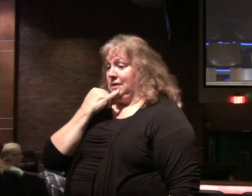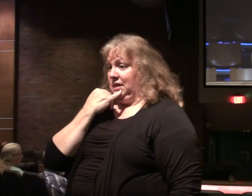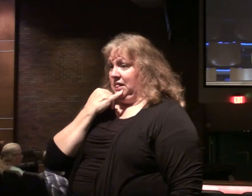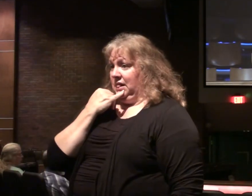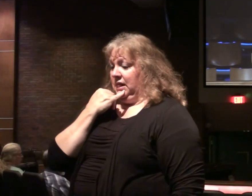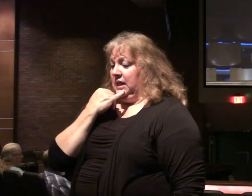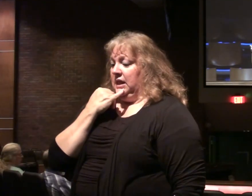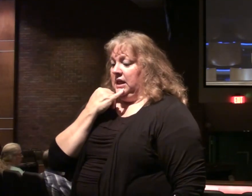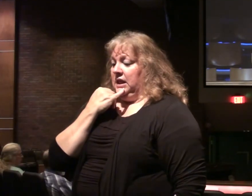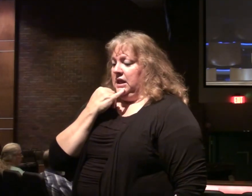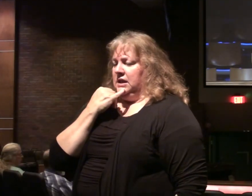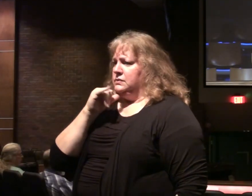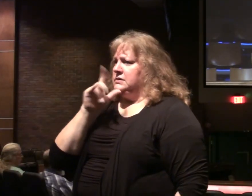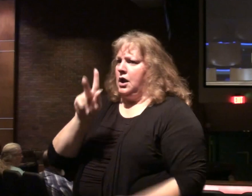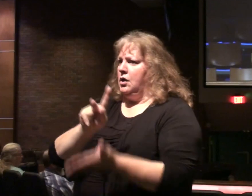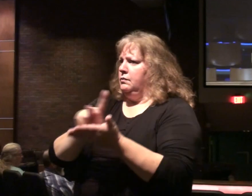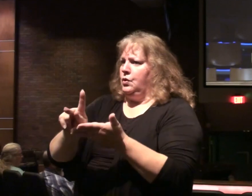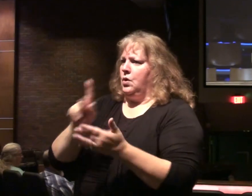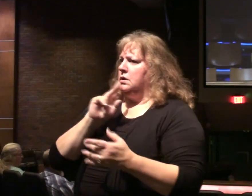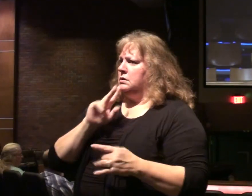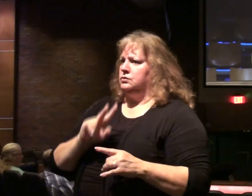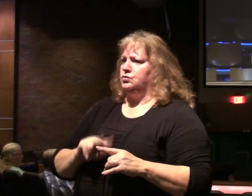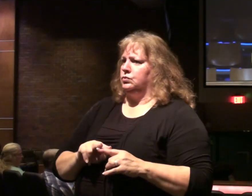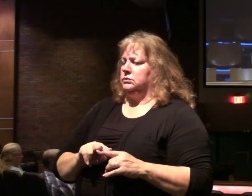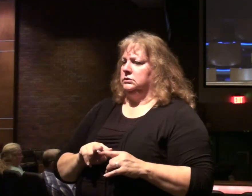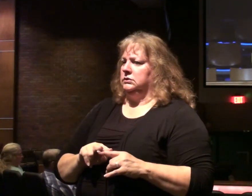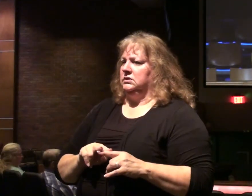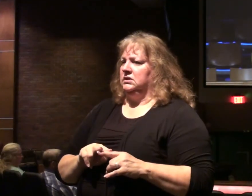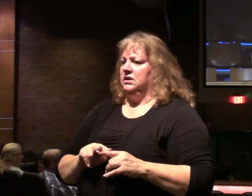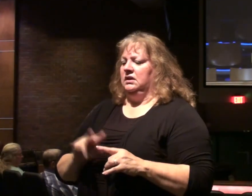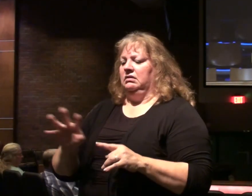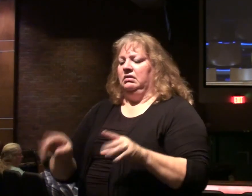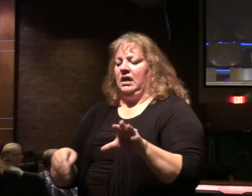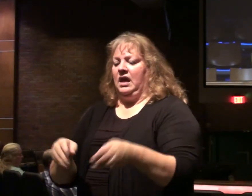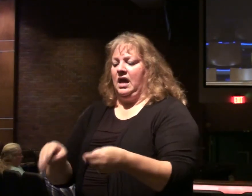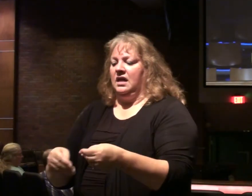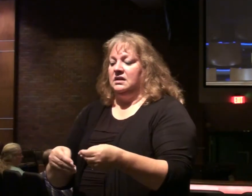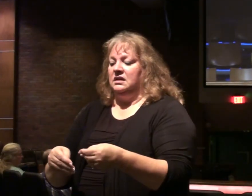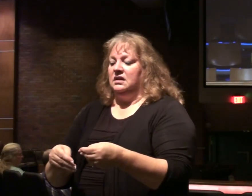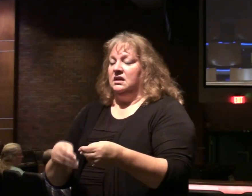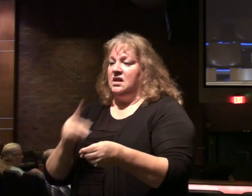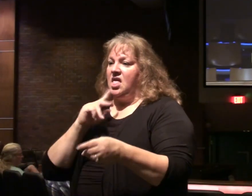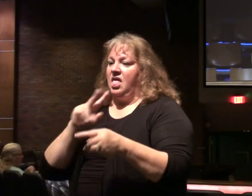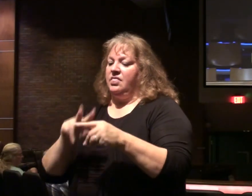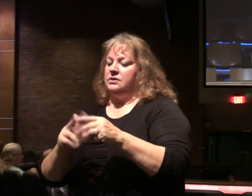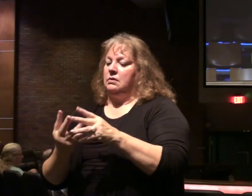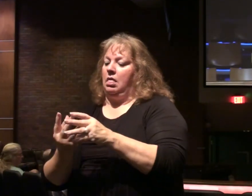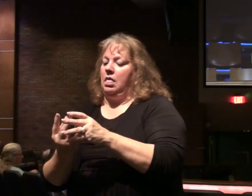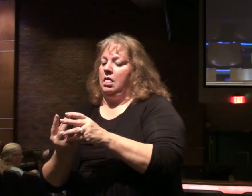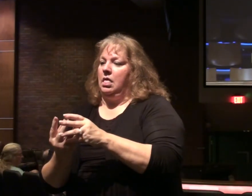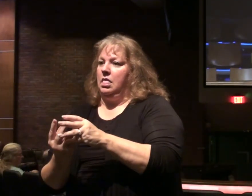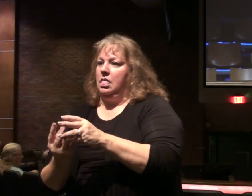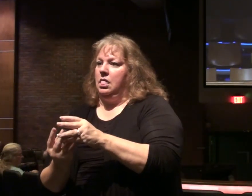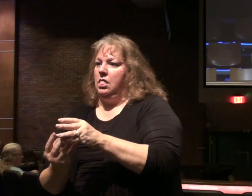in that area, wasn't pure salt. Other things were mixed in, and the actual salt could be leached out of it, so there's no actual